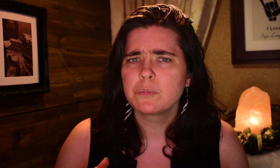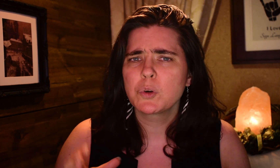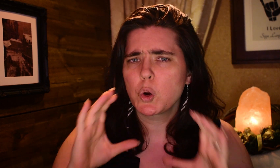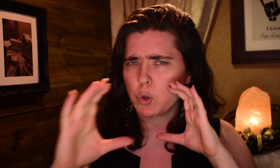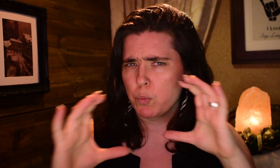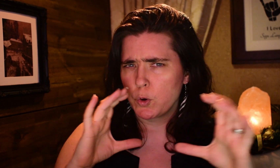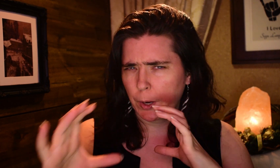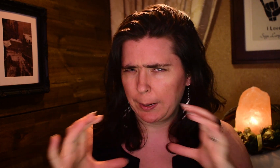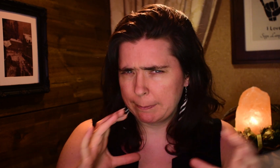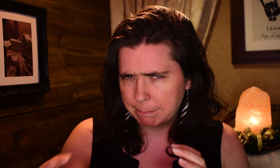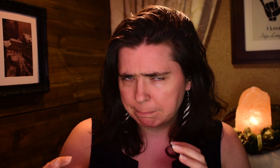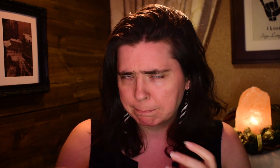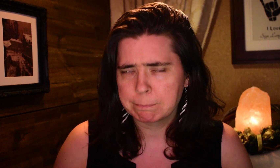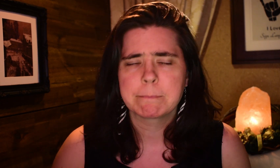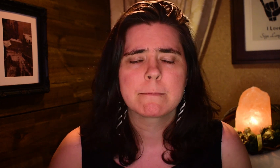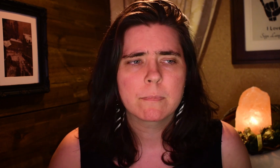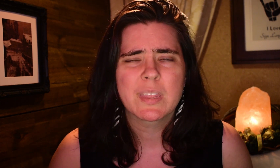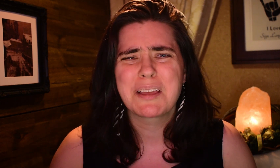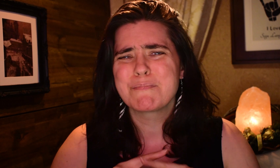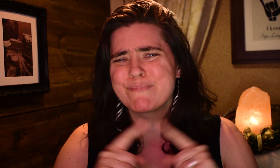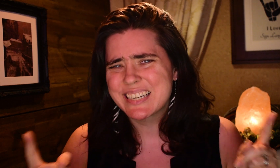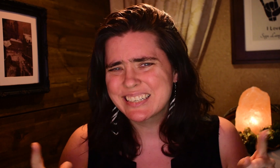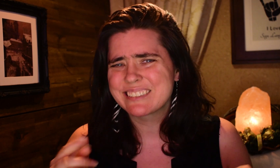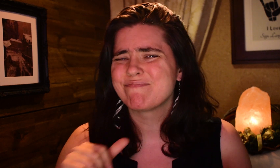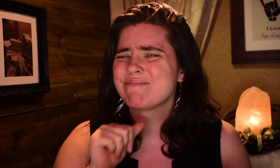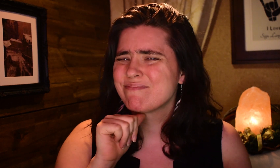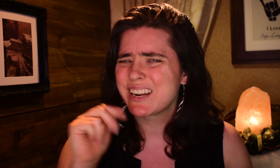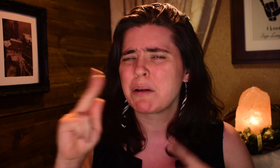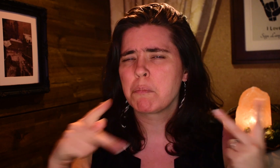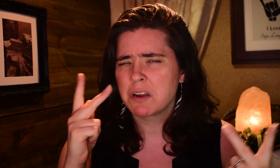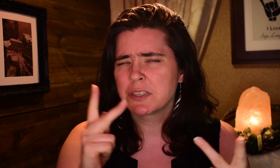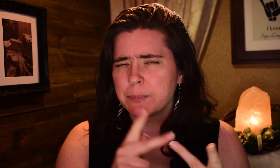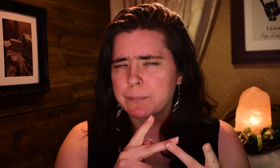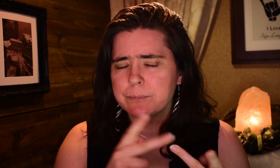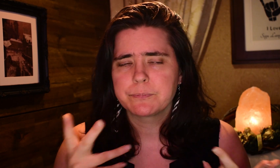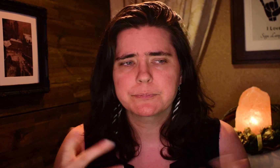communicate, but it wasn't perfect.